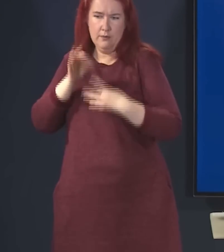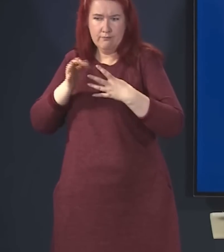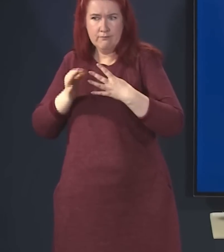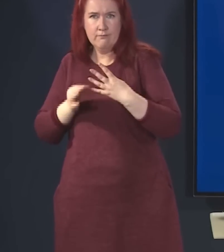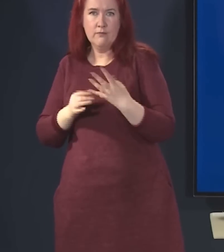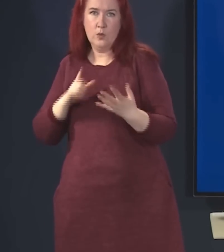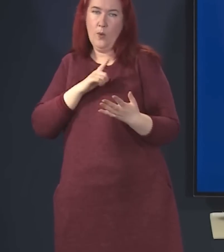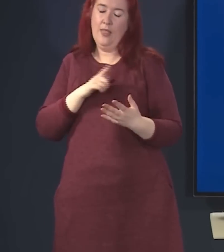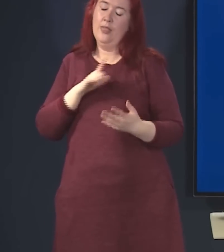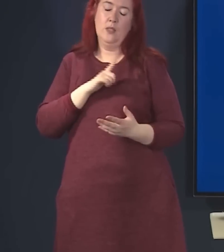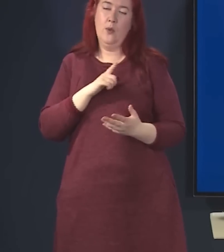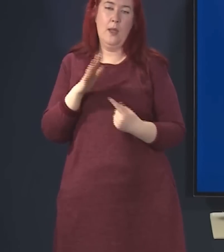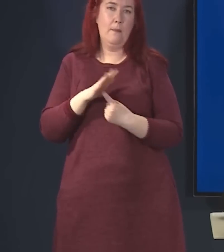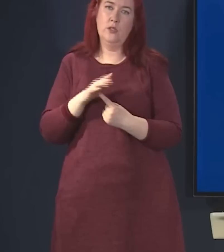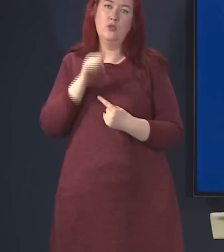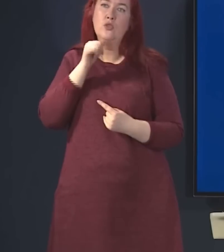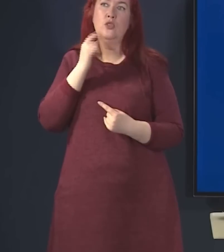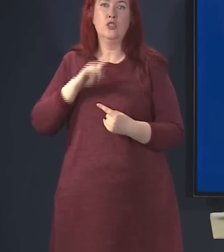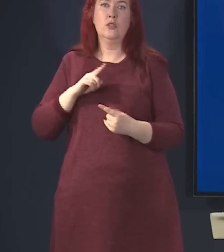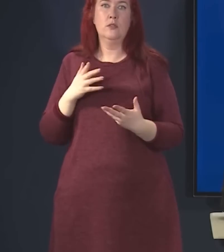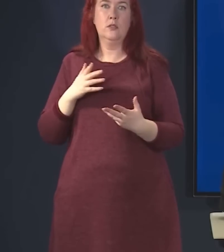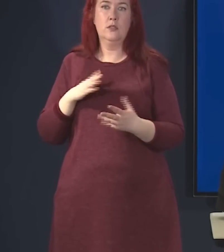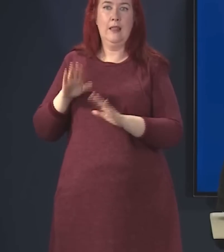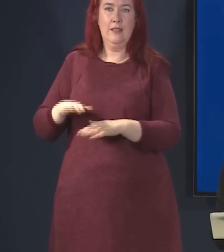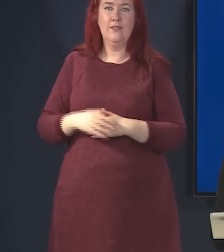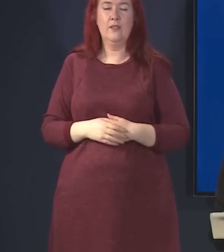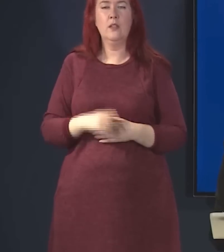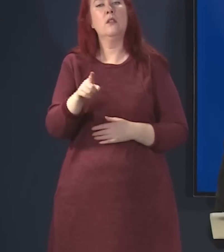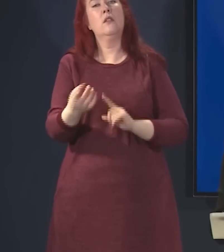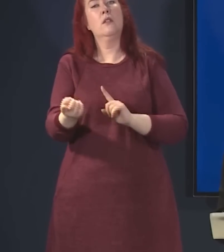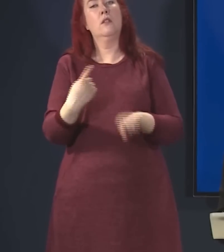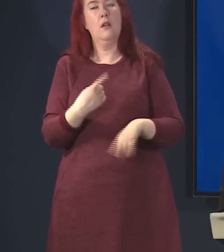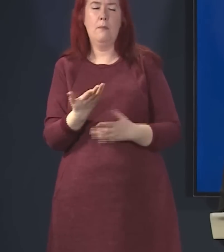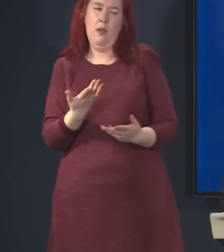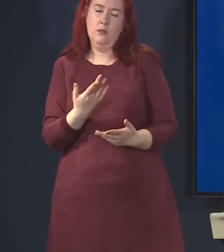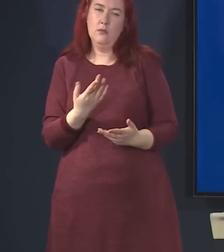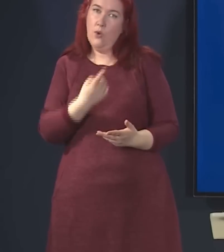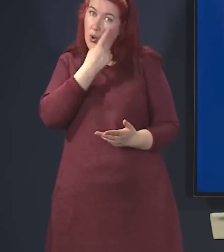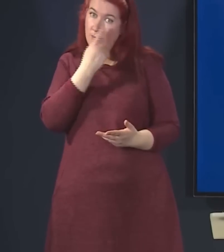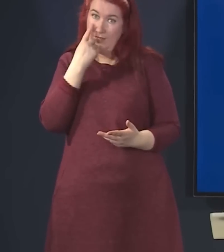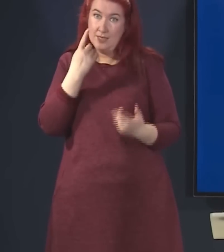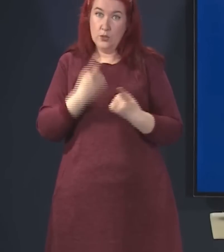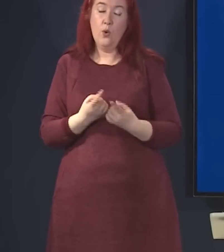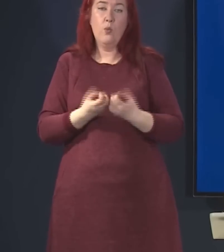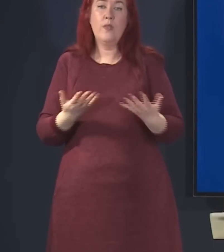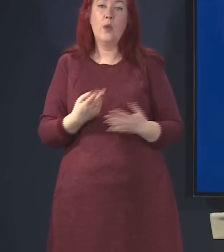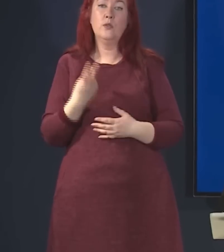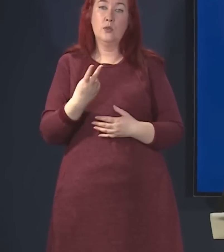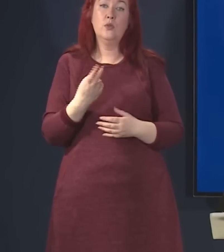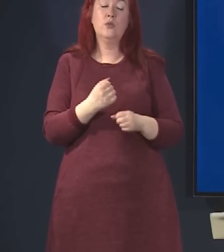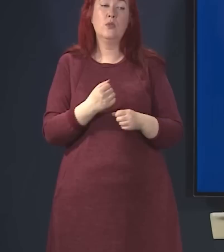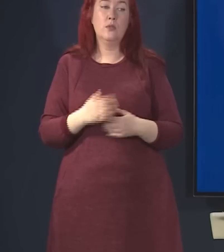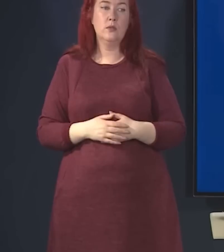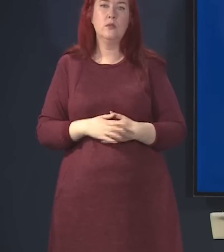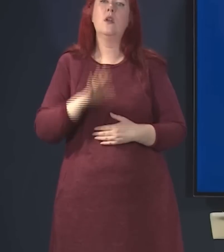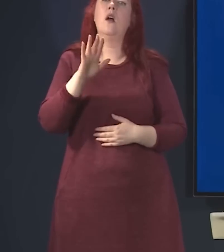important that we don't simply let things lie where they are. Can I just ask that, I there is an obvious issue here without having two different gender recognitions. Well, sorry, I